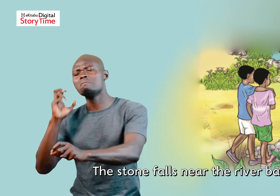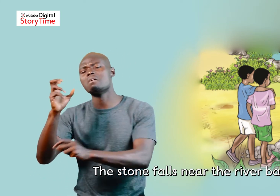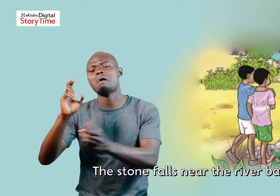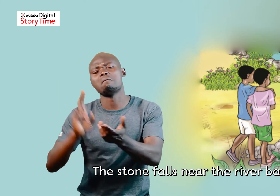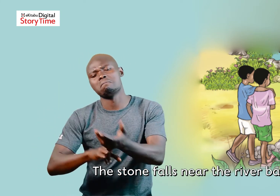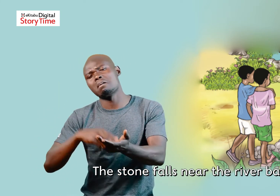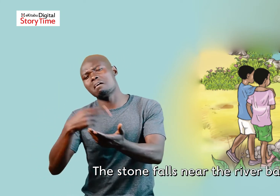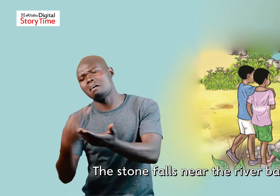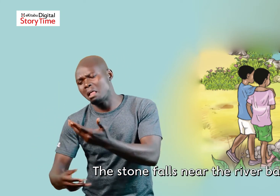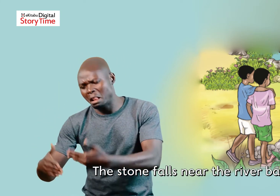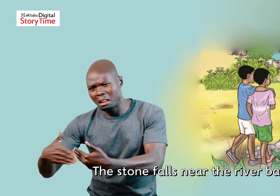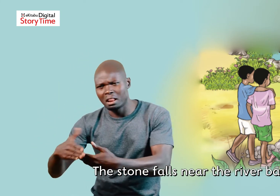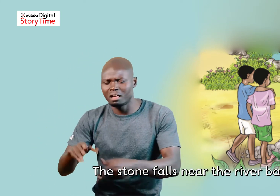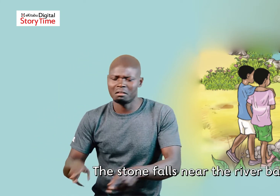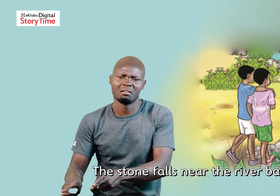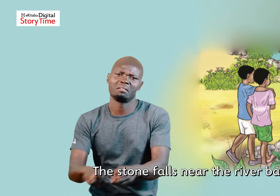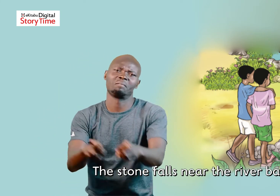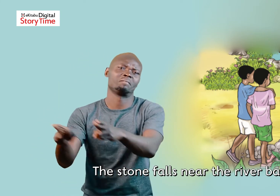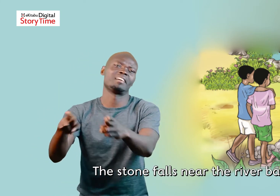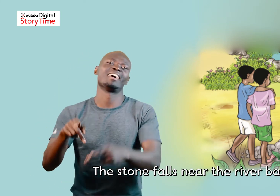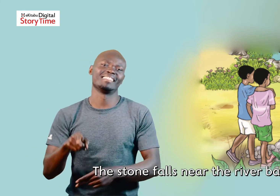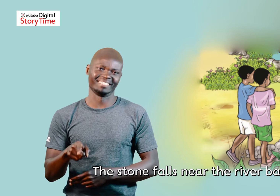The stones falls near the river bank